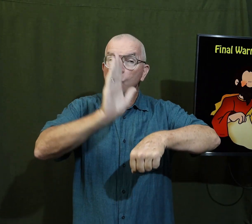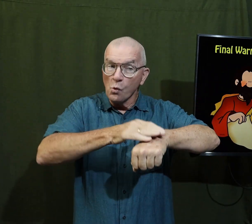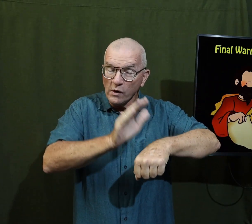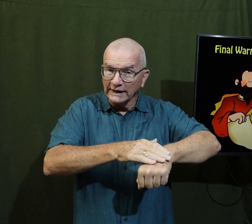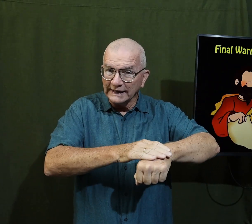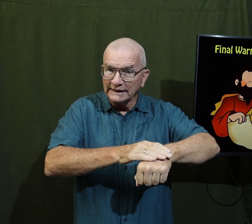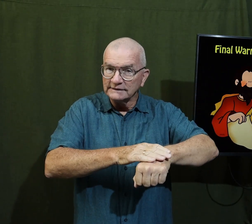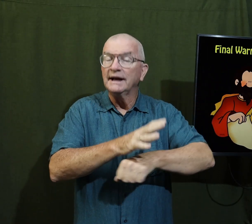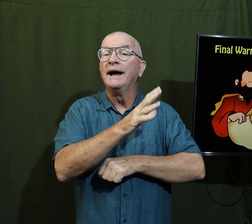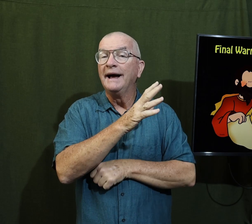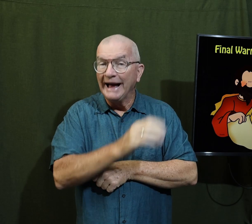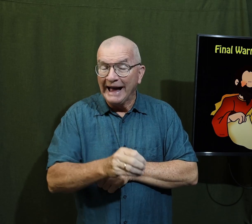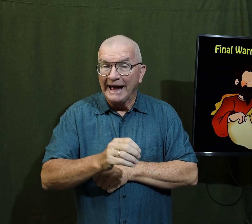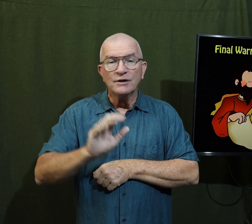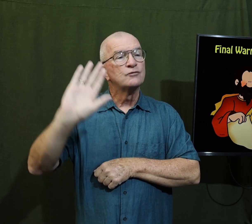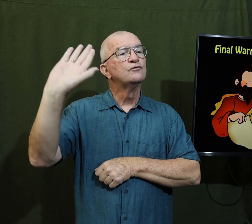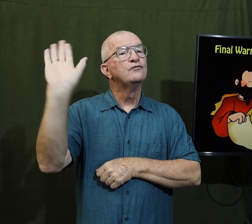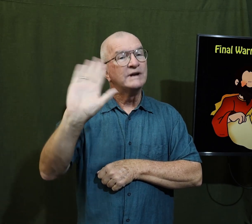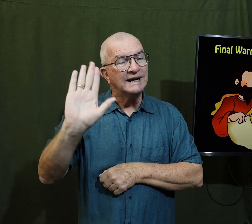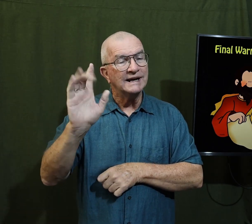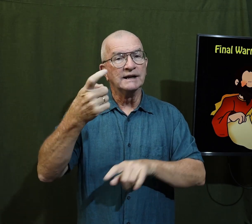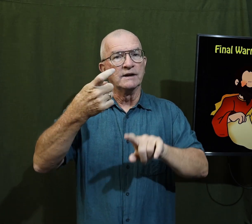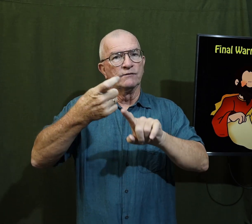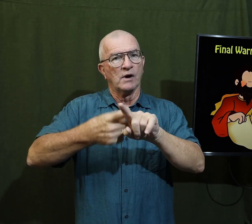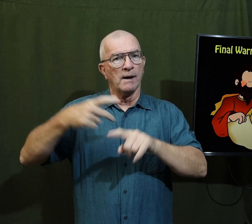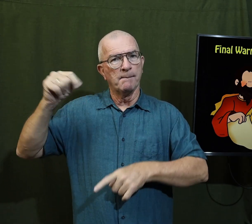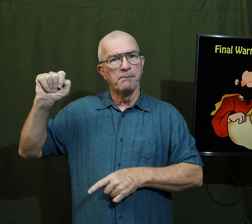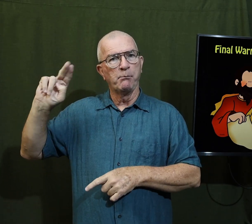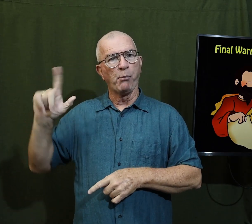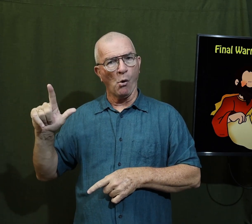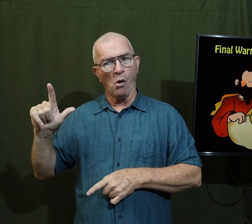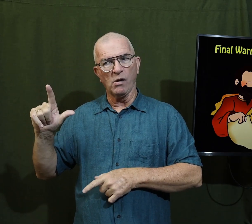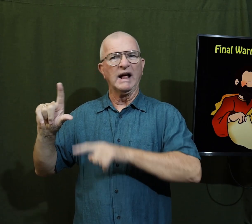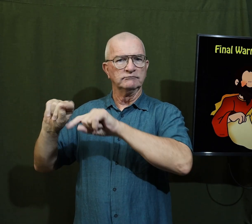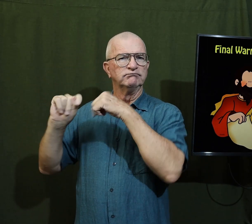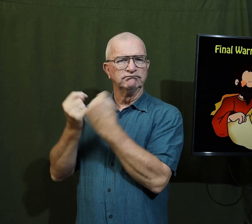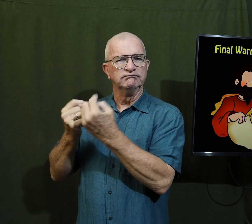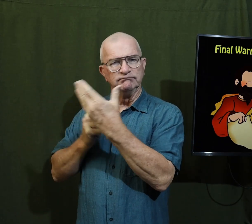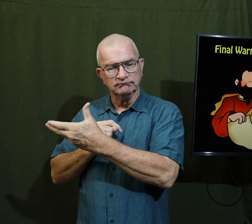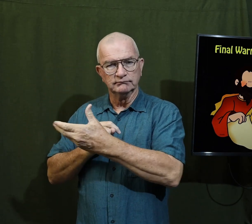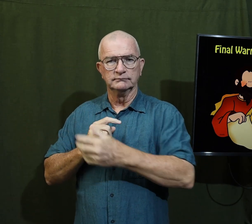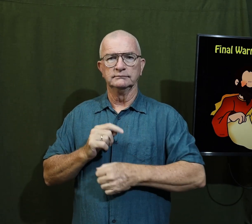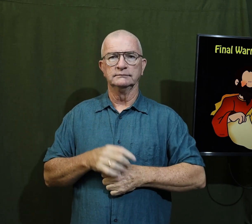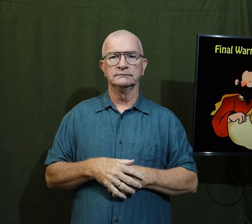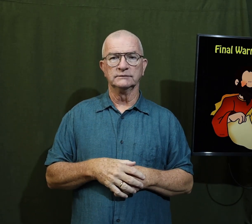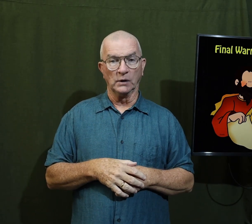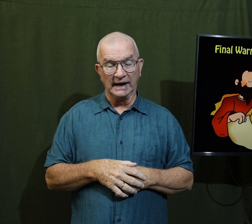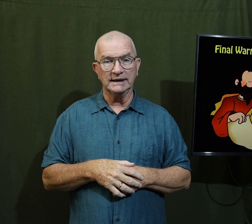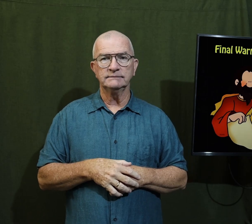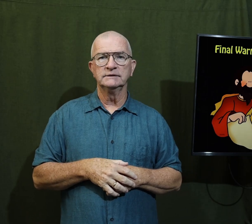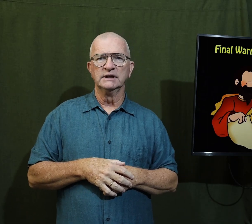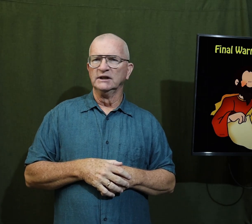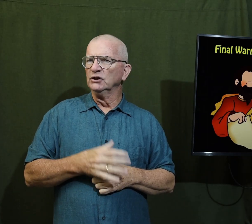Final warnings and greetings from Paul and his team.